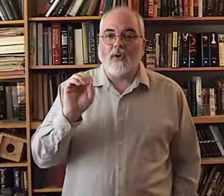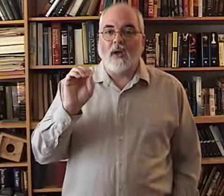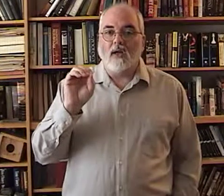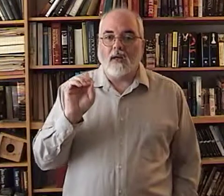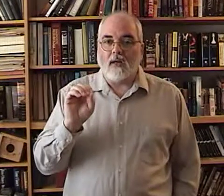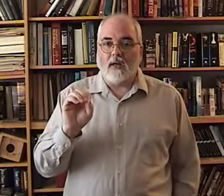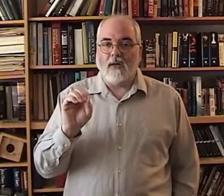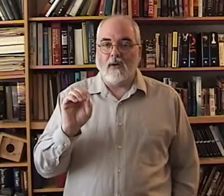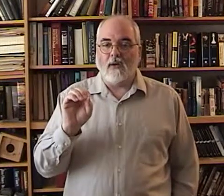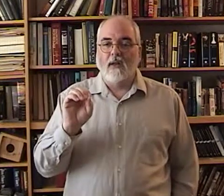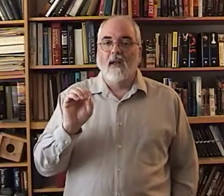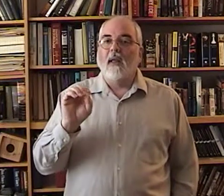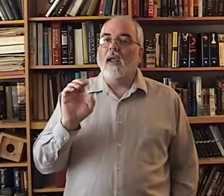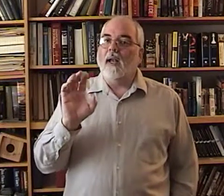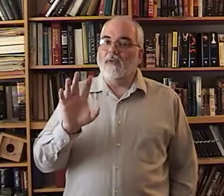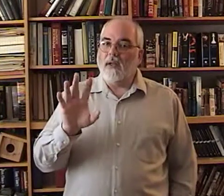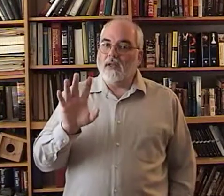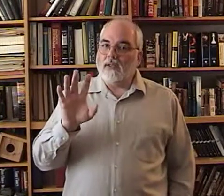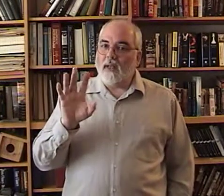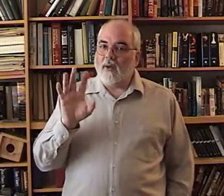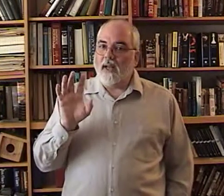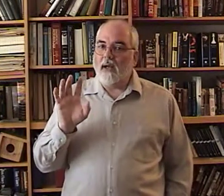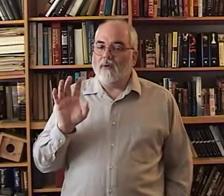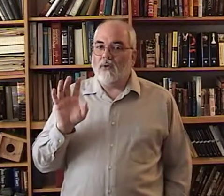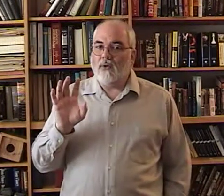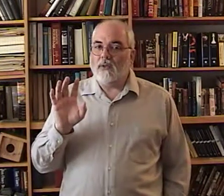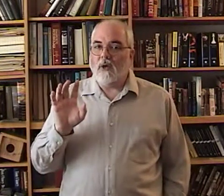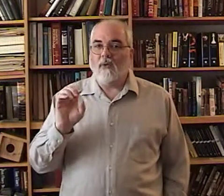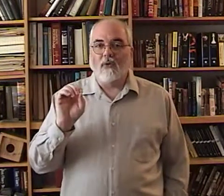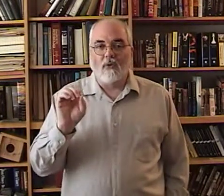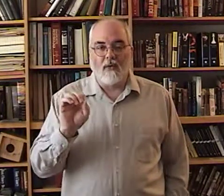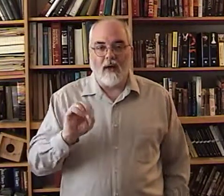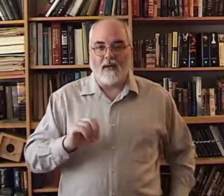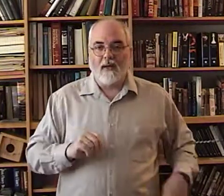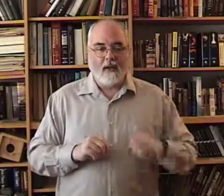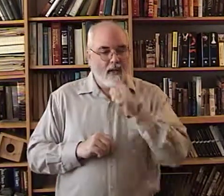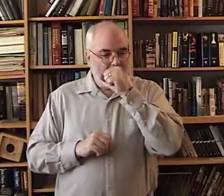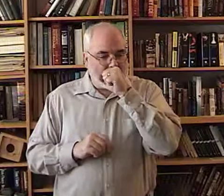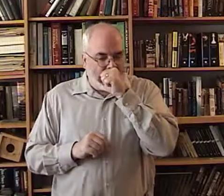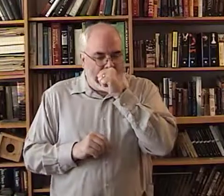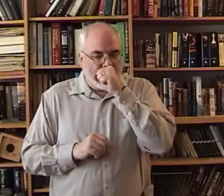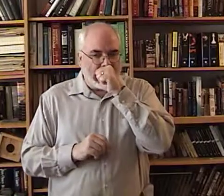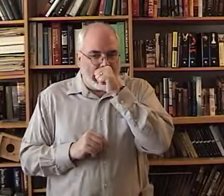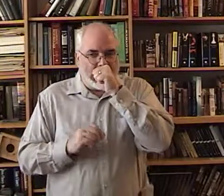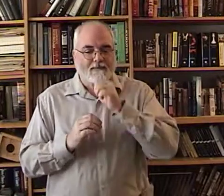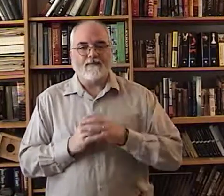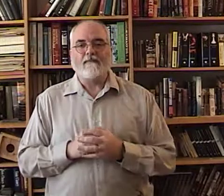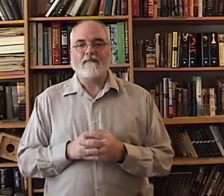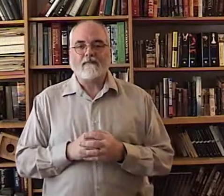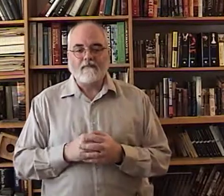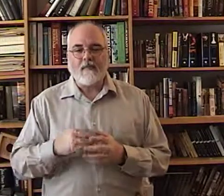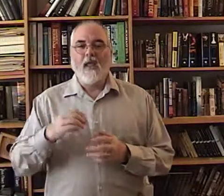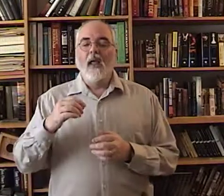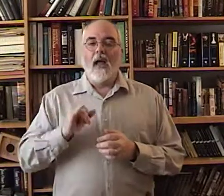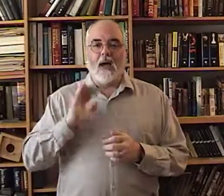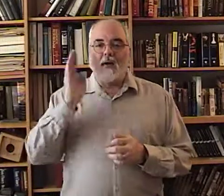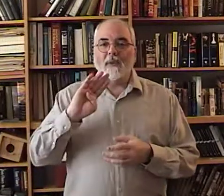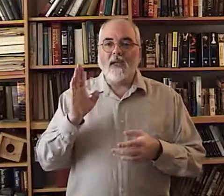clear and if you need to slow it down to do so great I will be